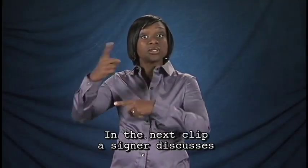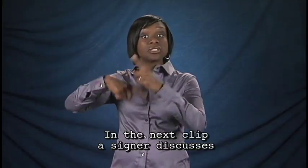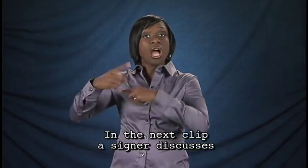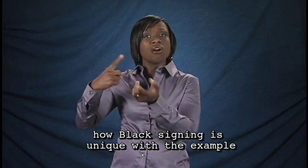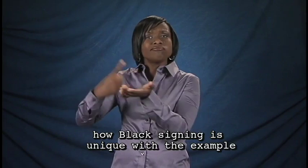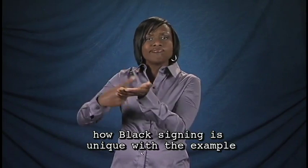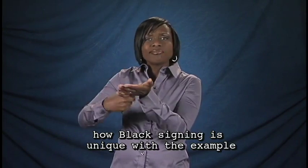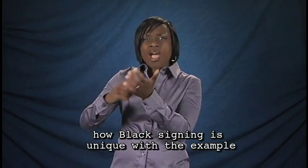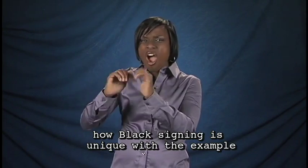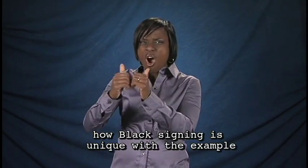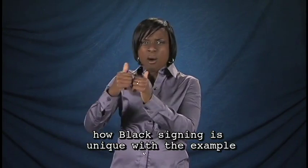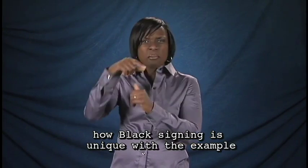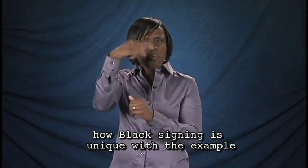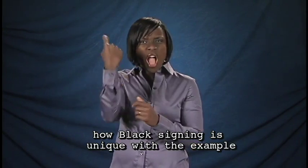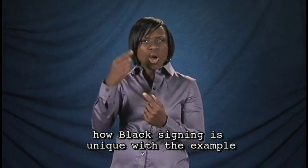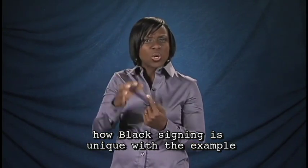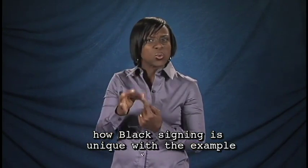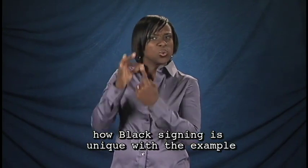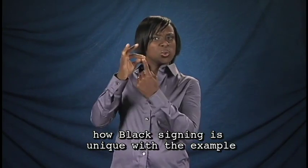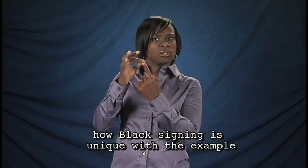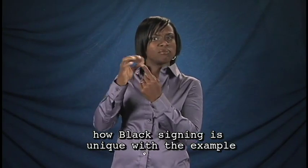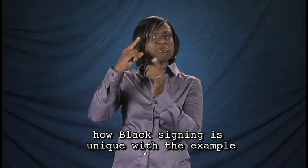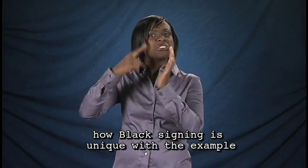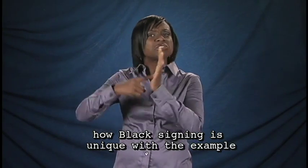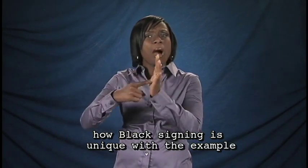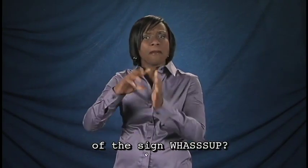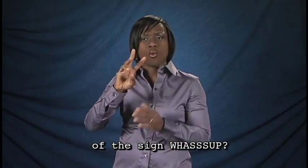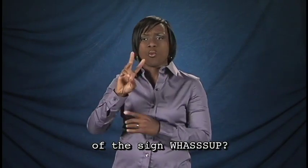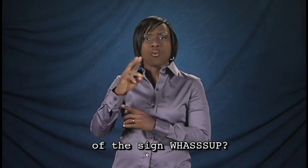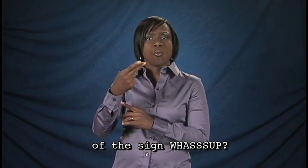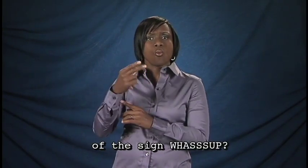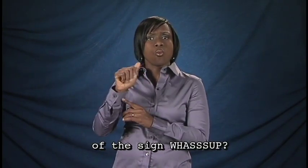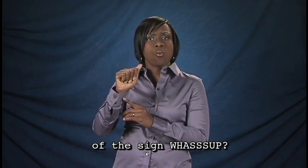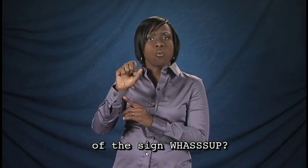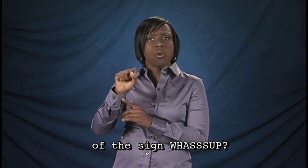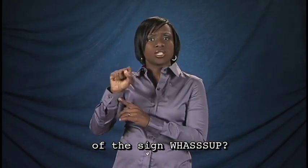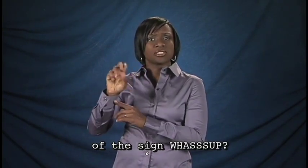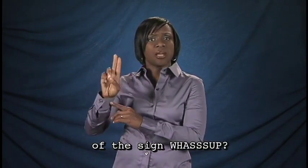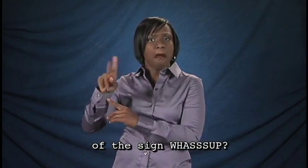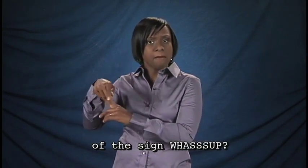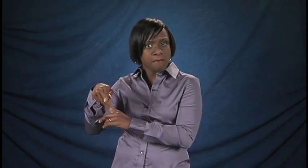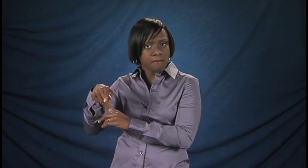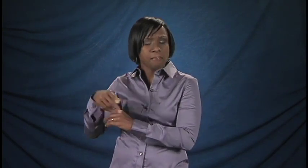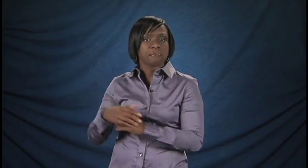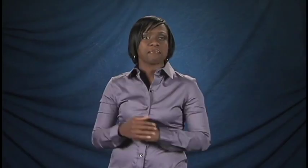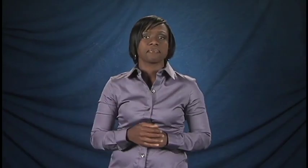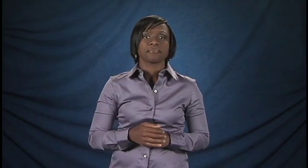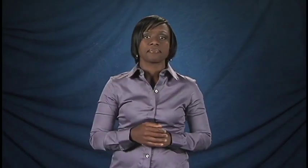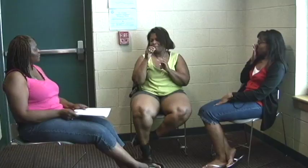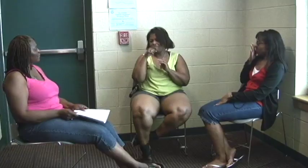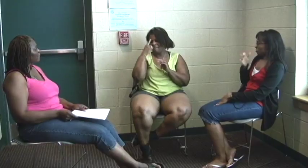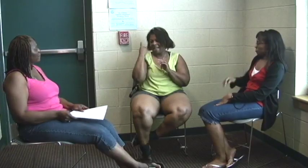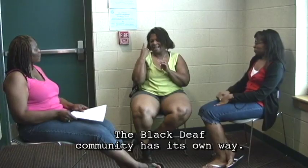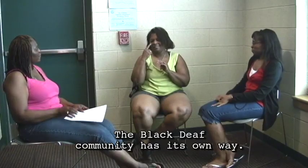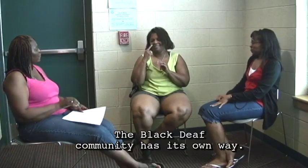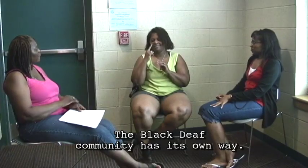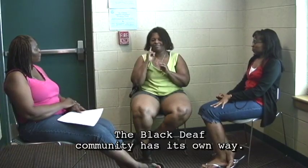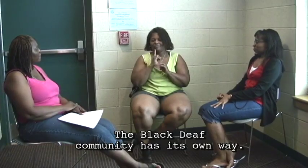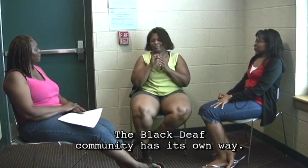a signer discusses how black signing is unique with the example of the sign, what's up? The black deaf community